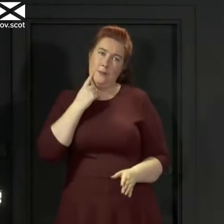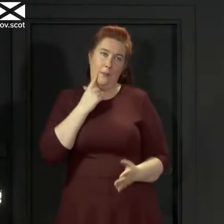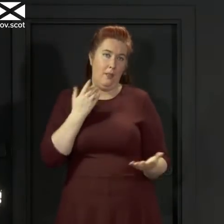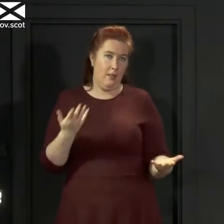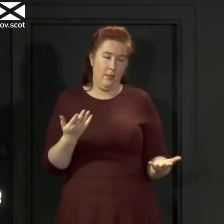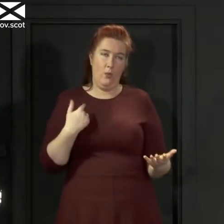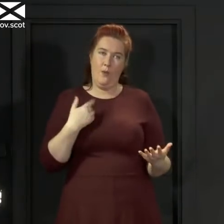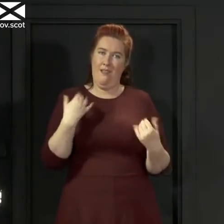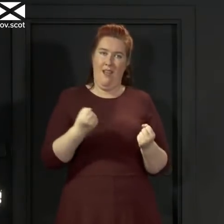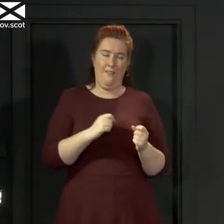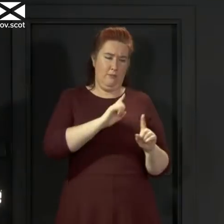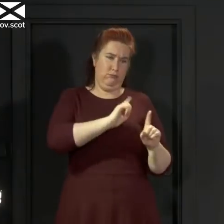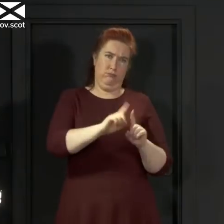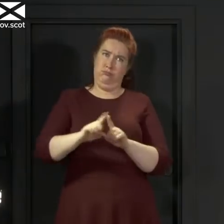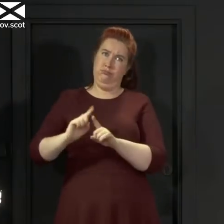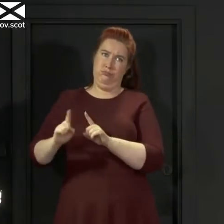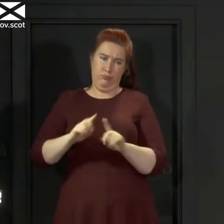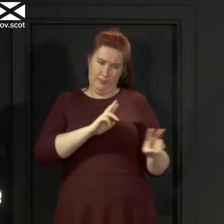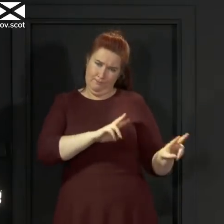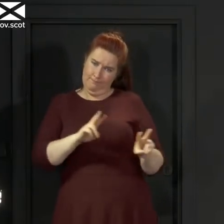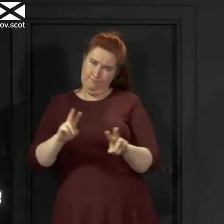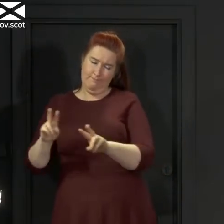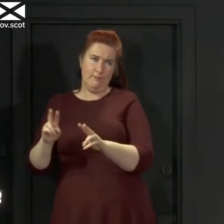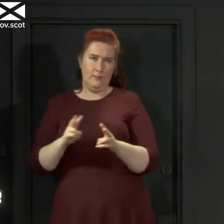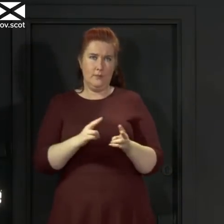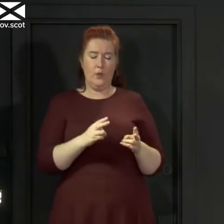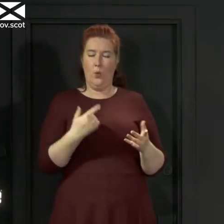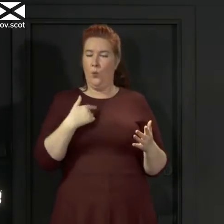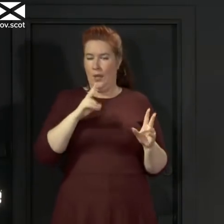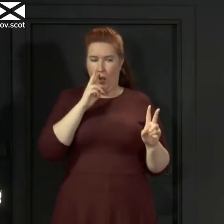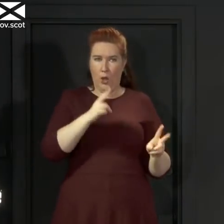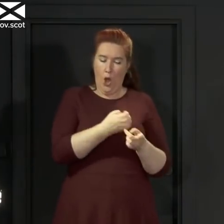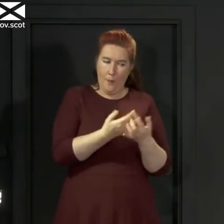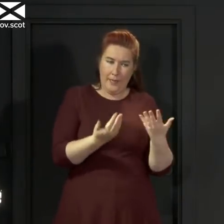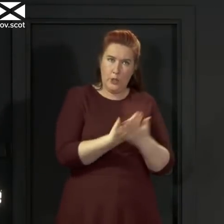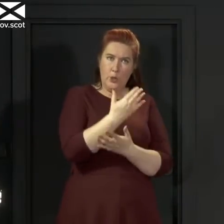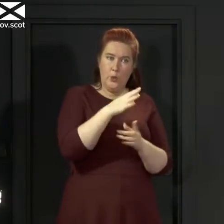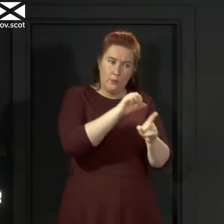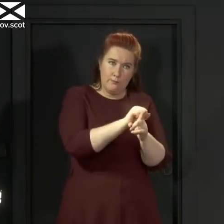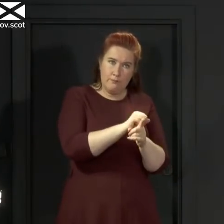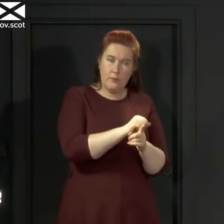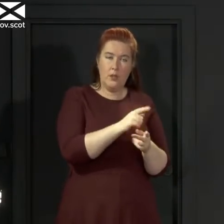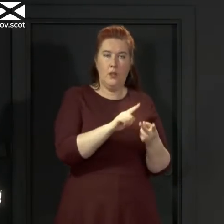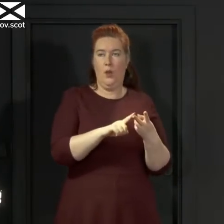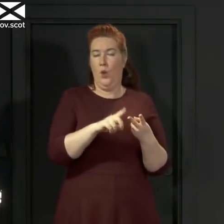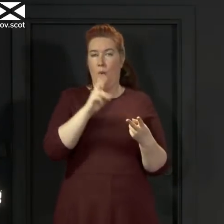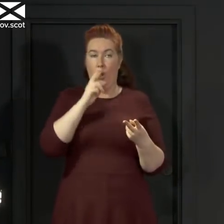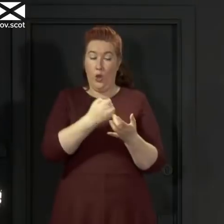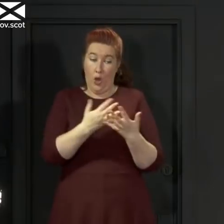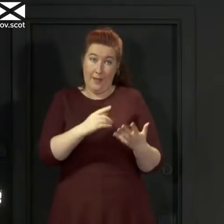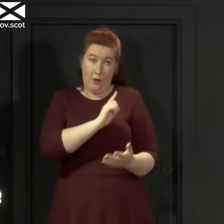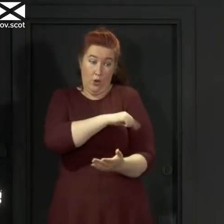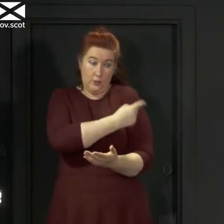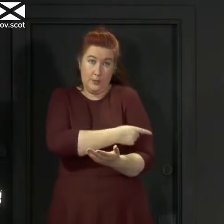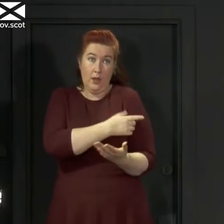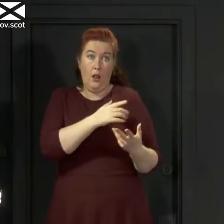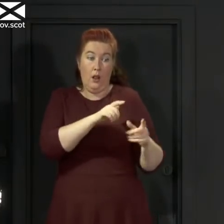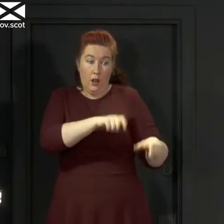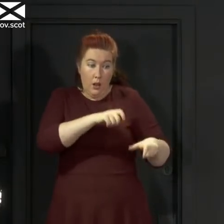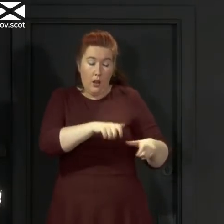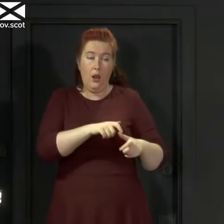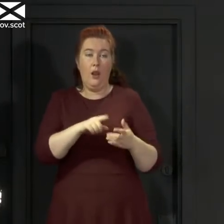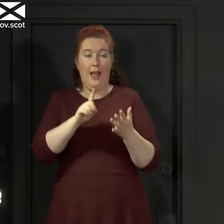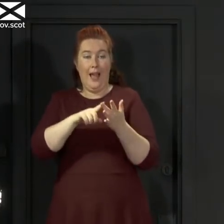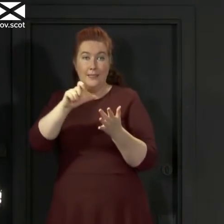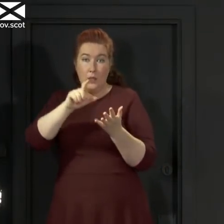a range of different things we look at you know new cases we look at hospital admissions ICU admissions deaths we're